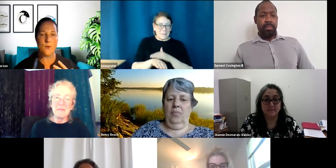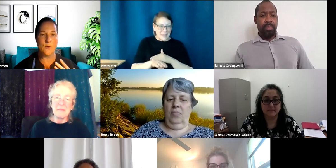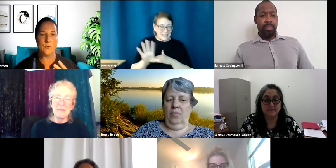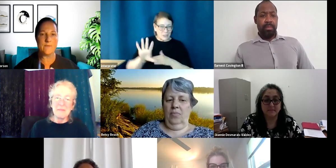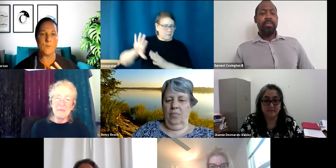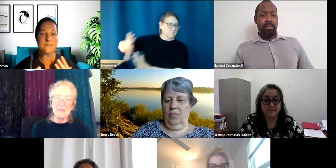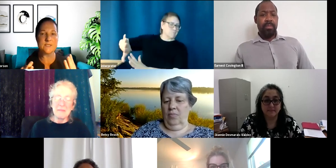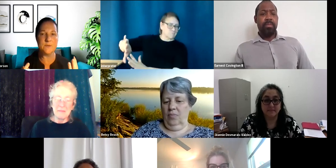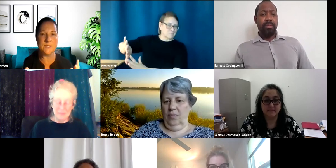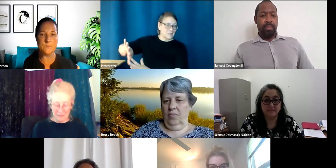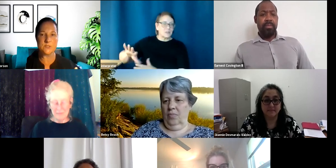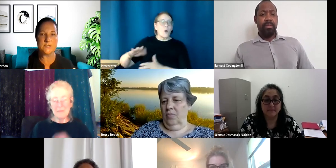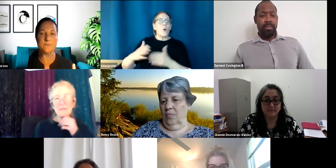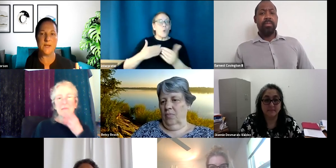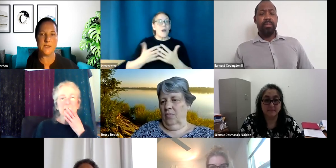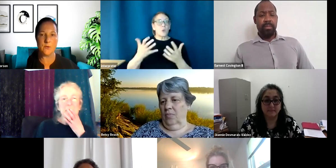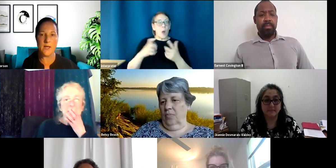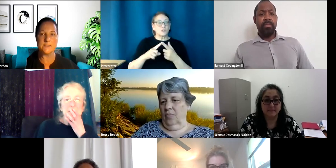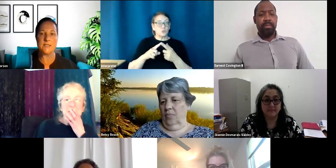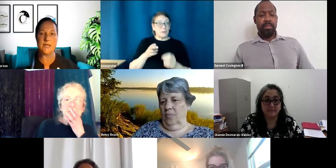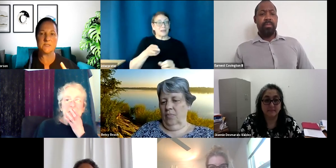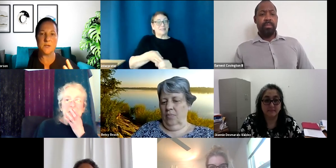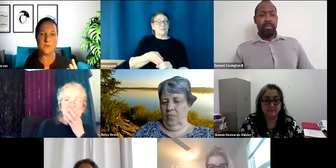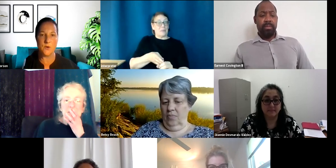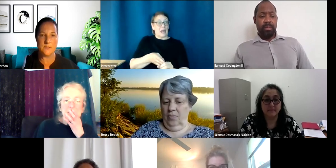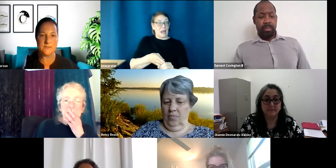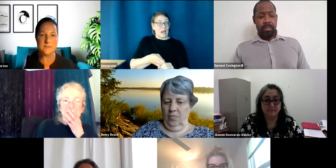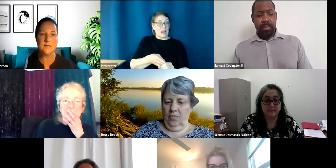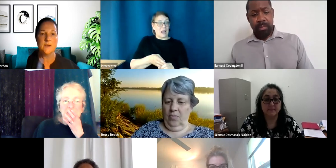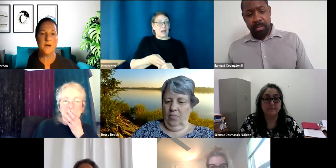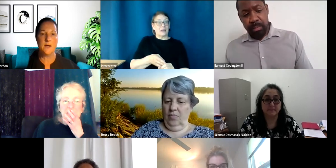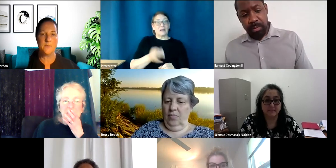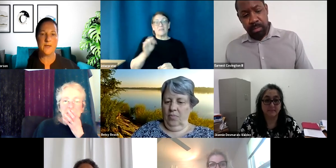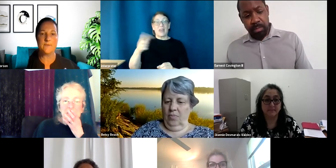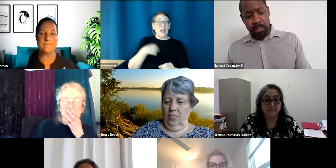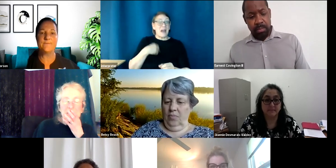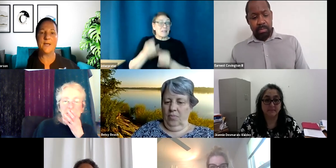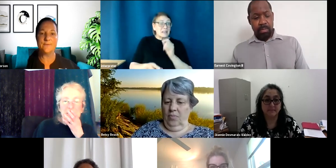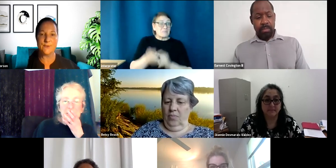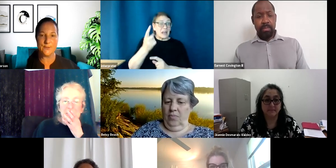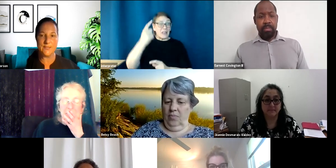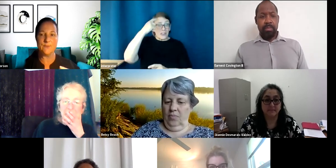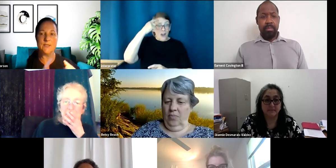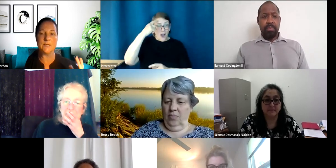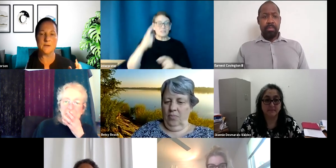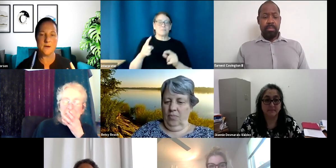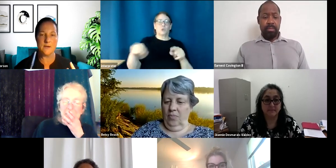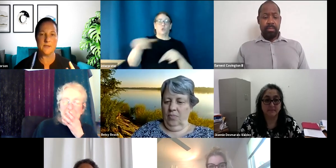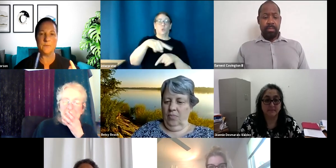are all whoever wants to be participant has any last minute thoughts, um, at, at 530, if we click on